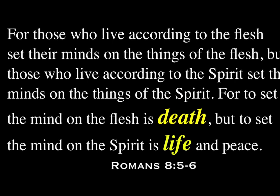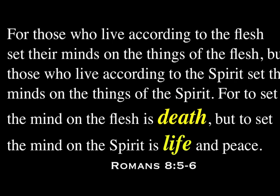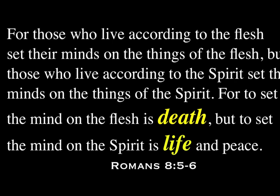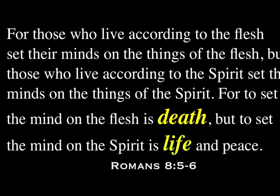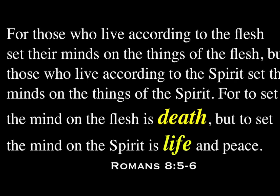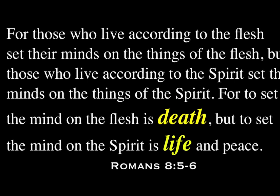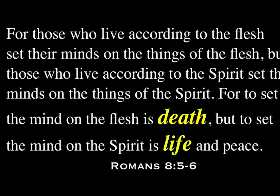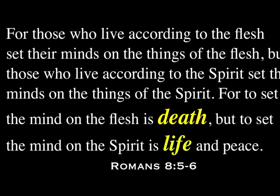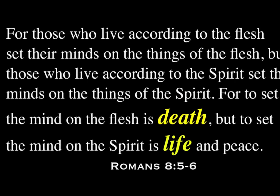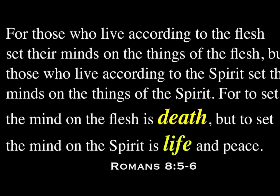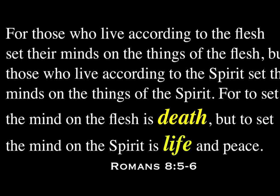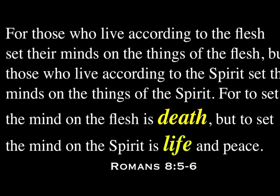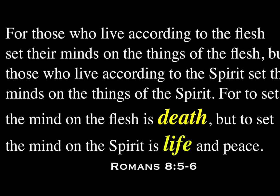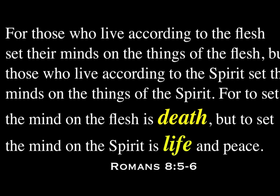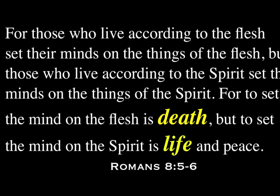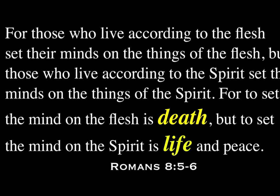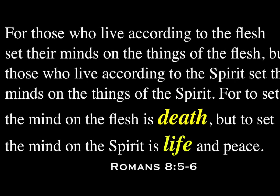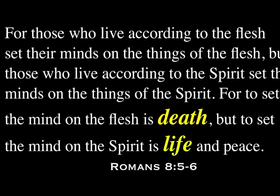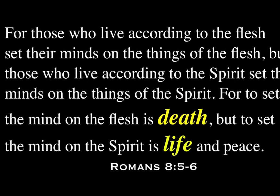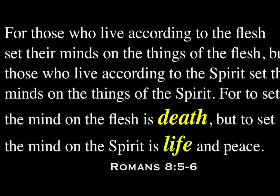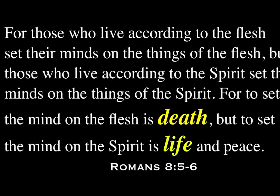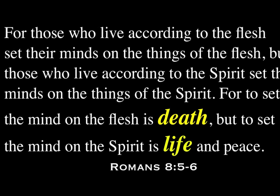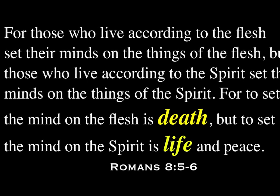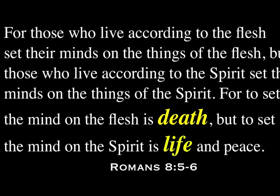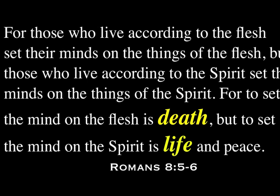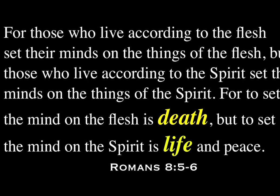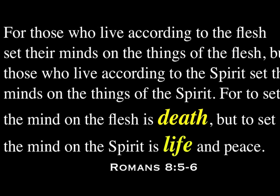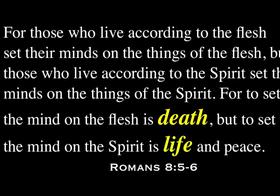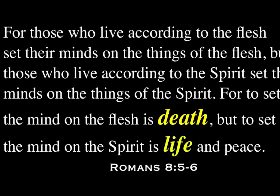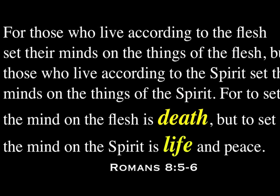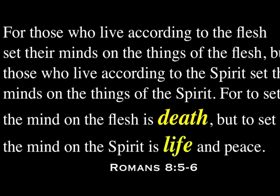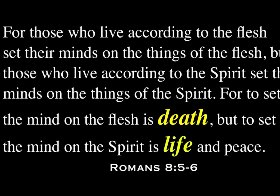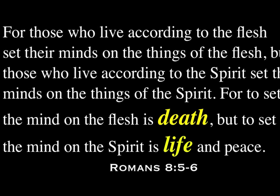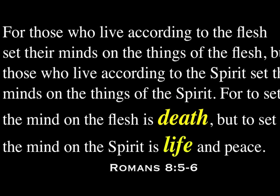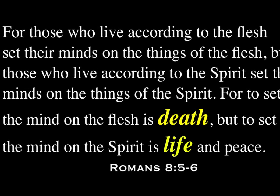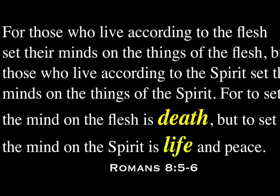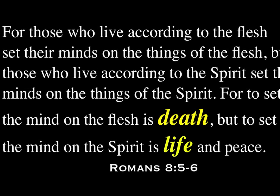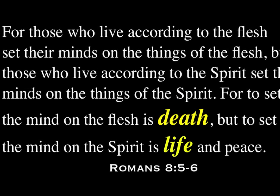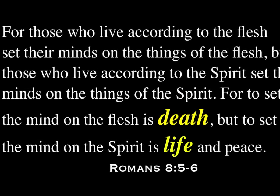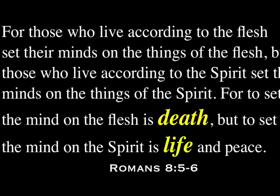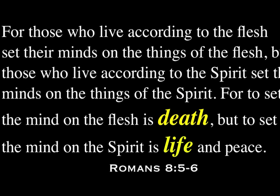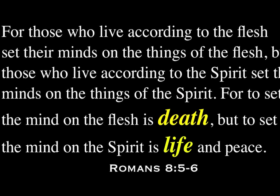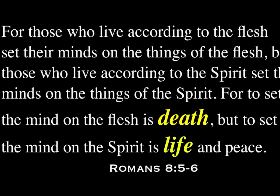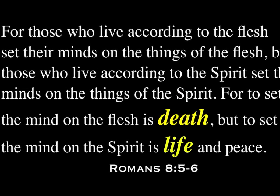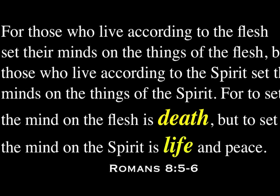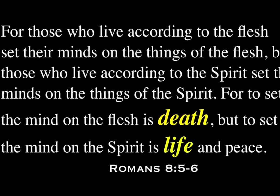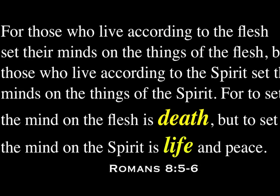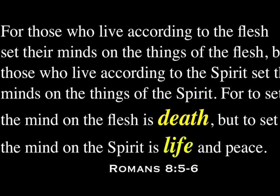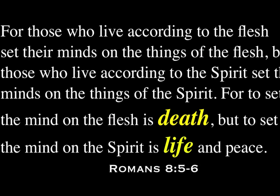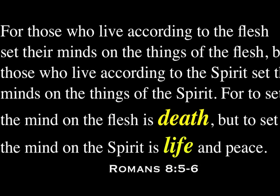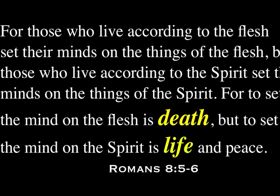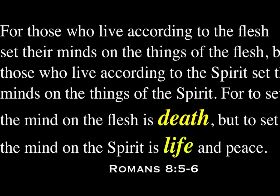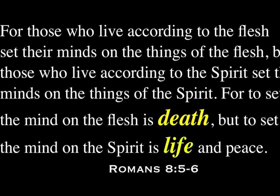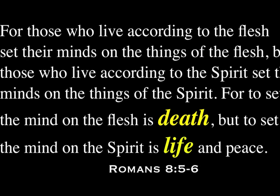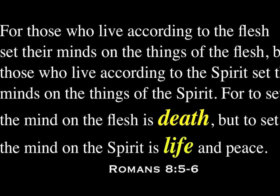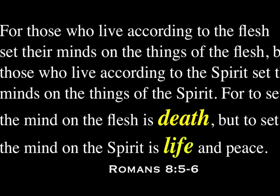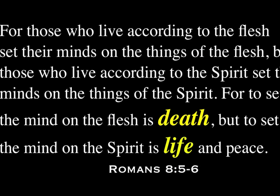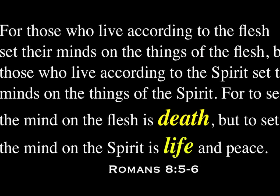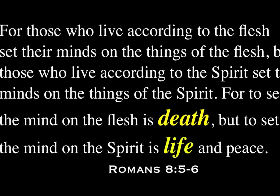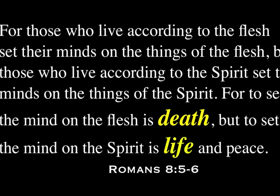flesh, set their minds on things of the flesh. For those who live according to the Spirit, set their minds on the things of the Spirit. For